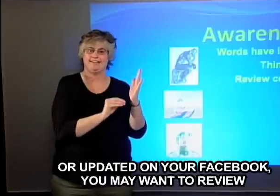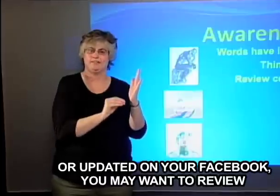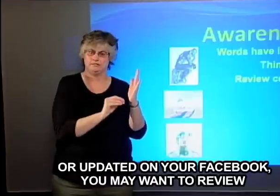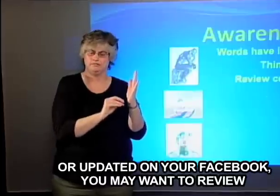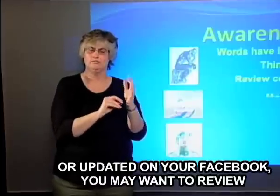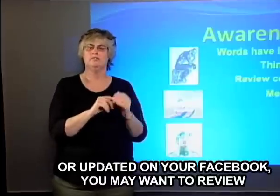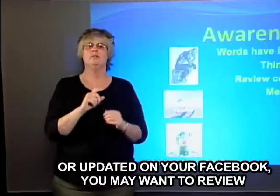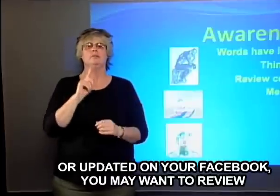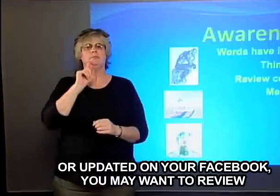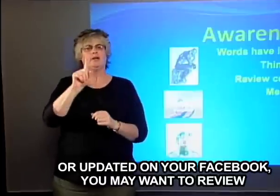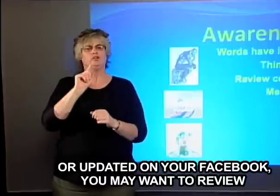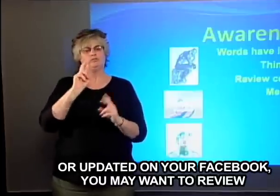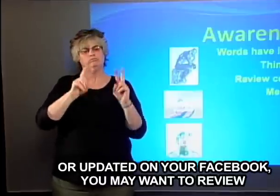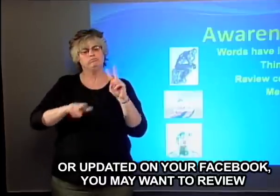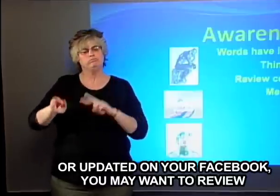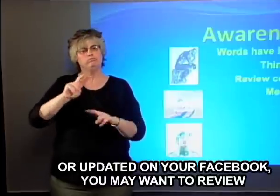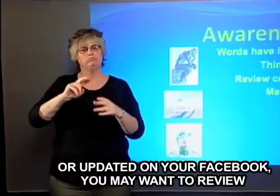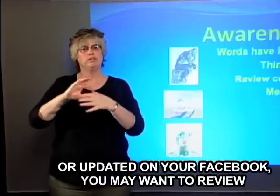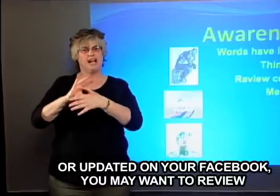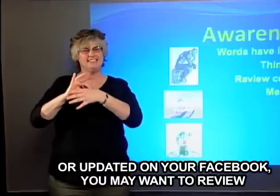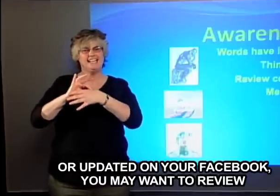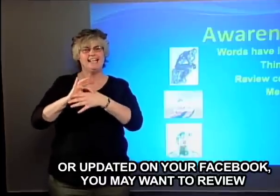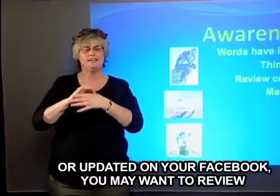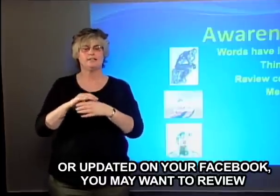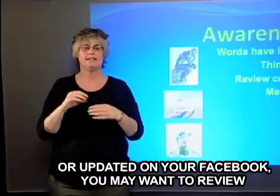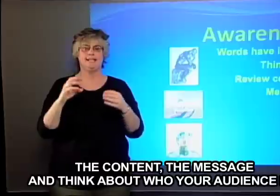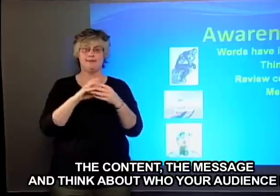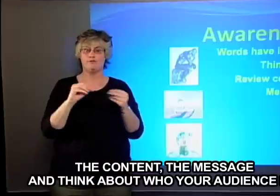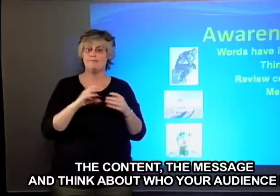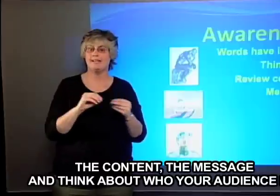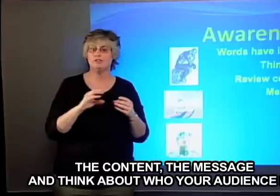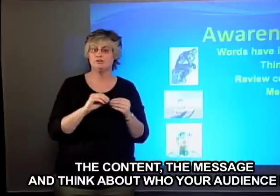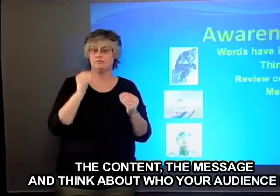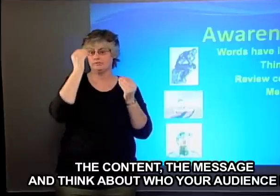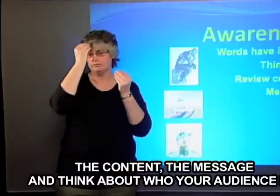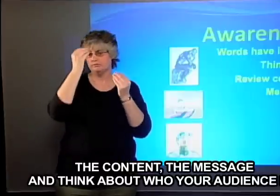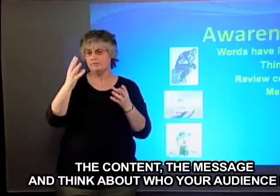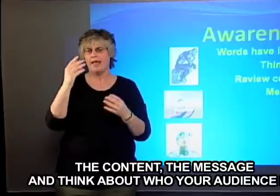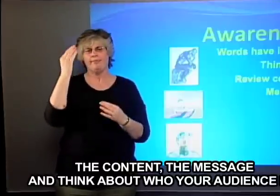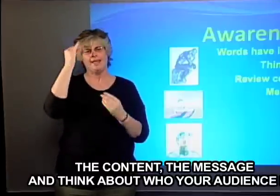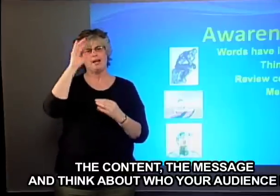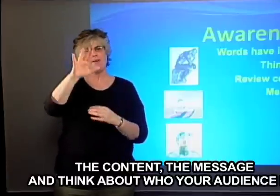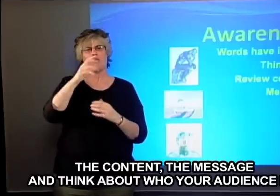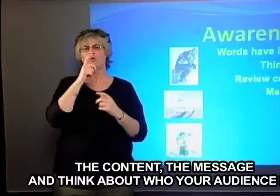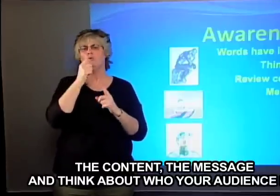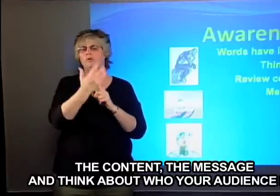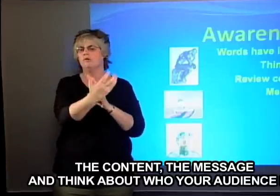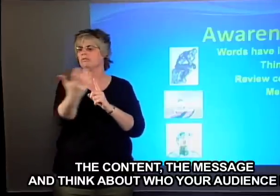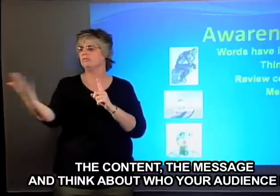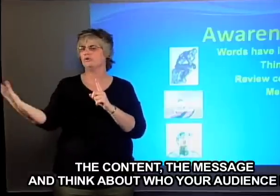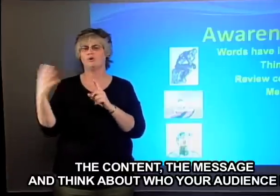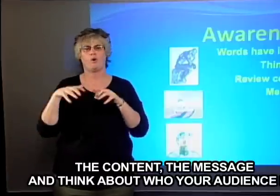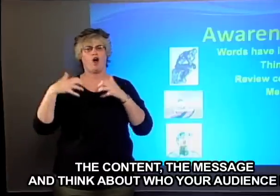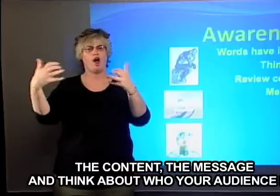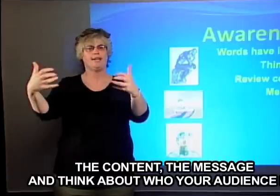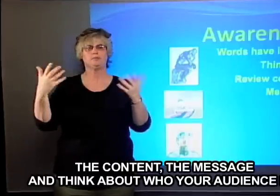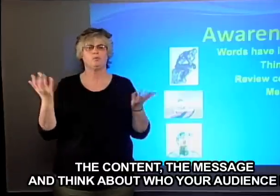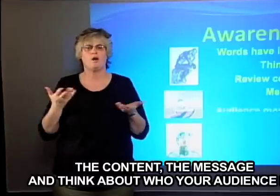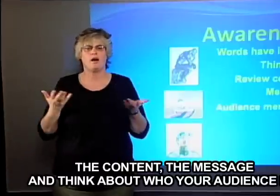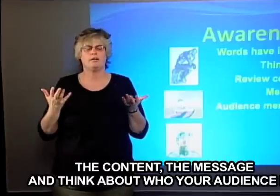Facebook, you may want to review the content, the message, and think about who your